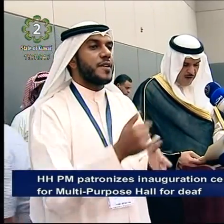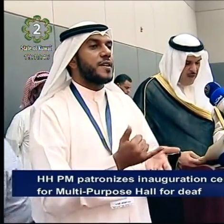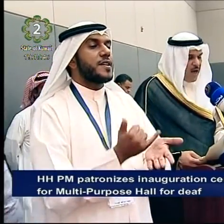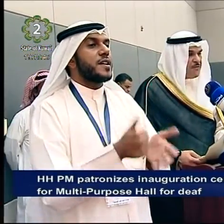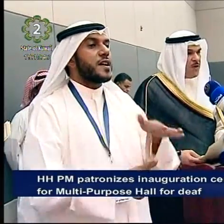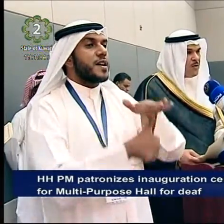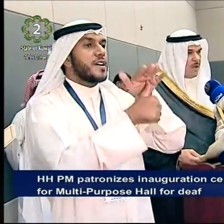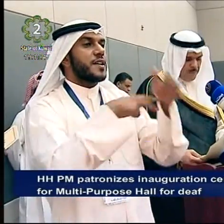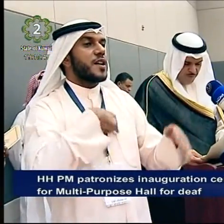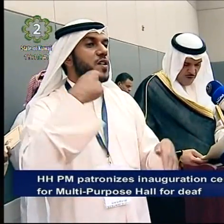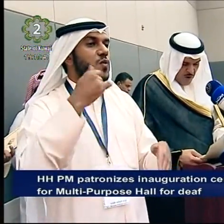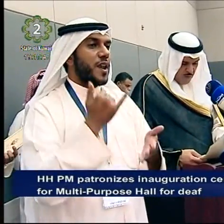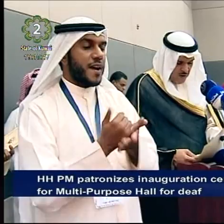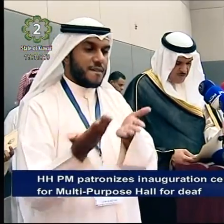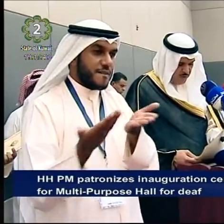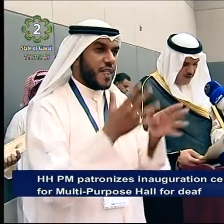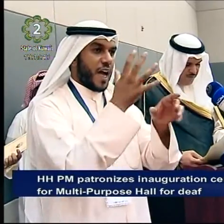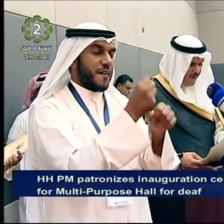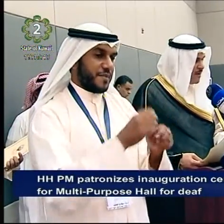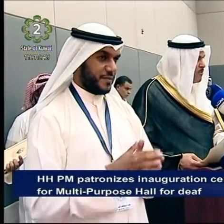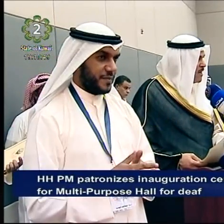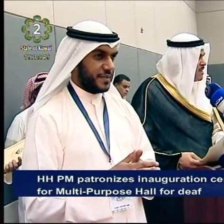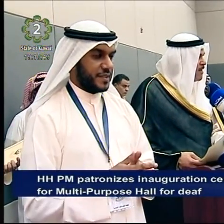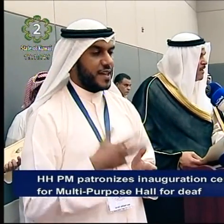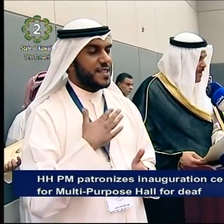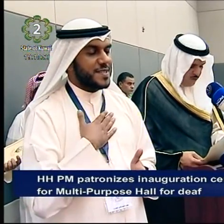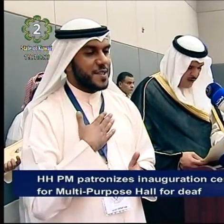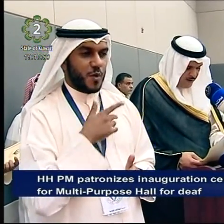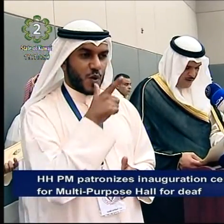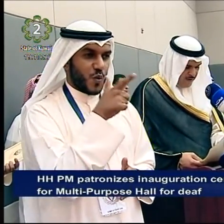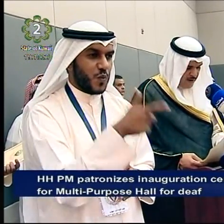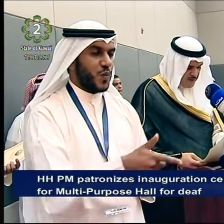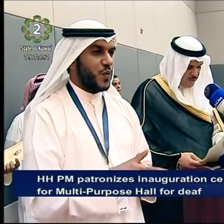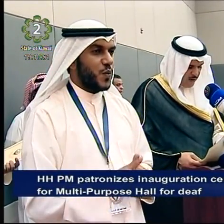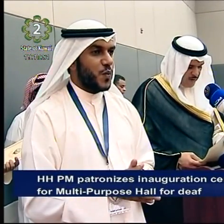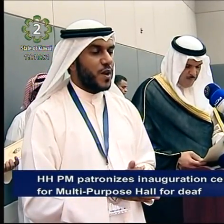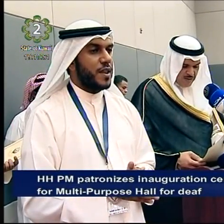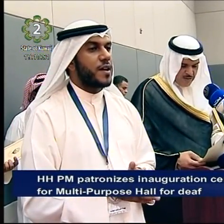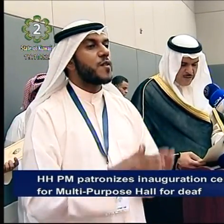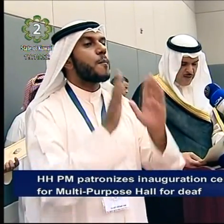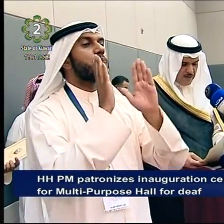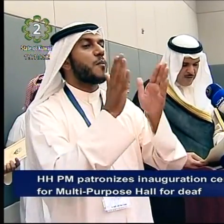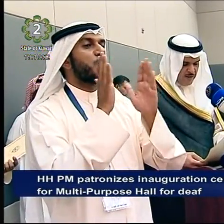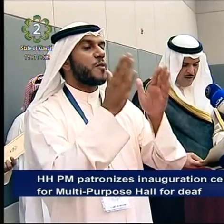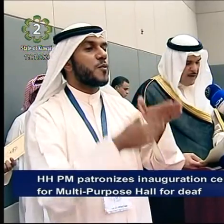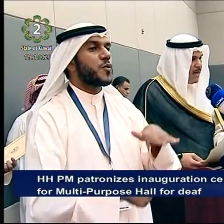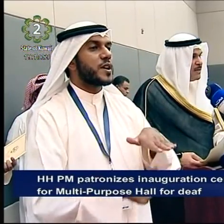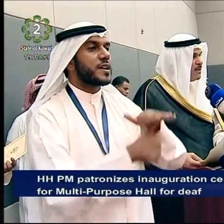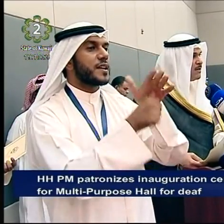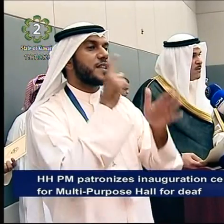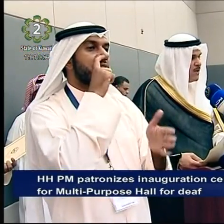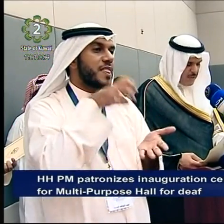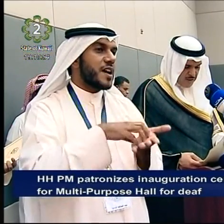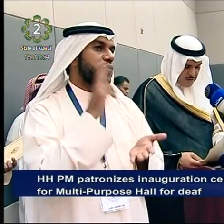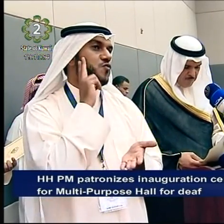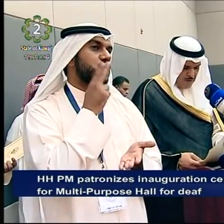stressed that the State of Kuwait believes in the importance of blending the people with special needs into society, noting that the government